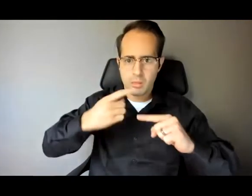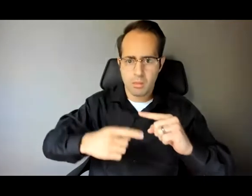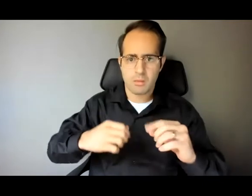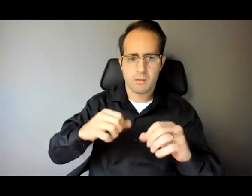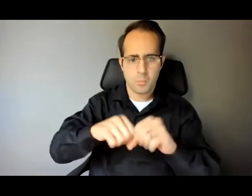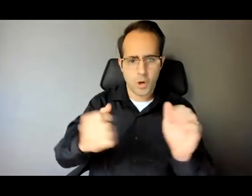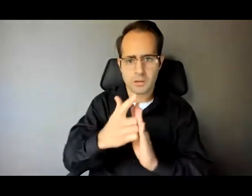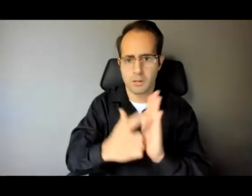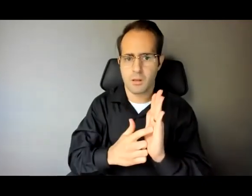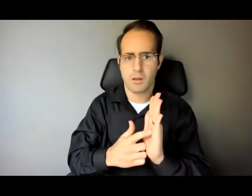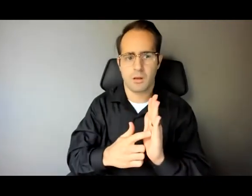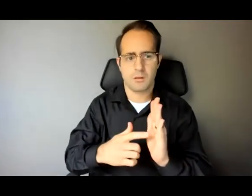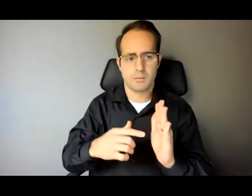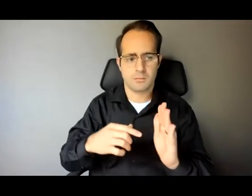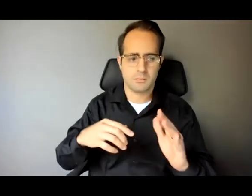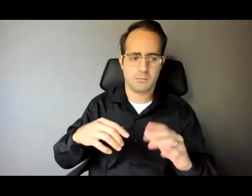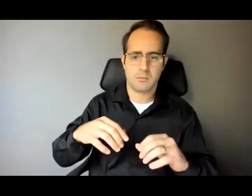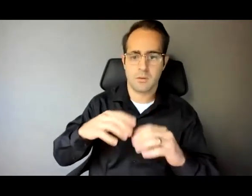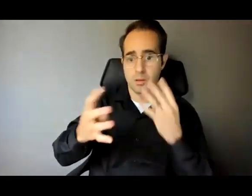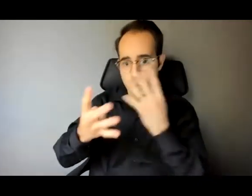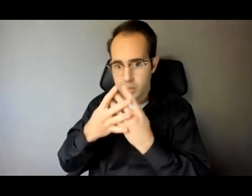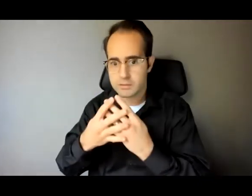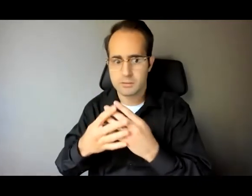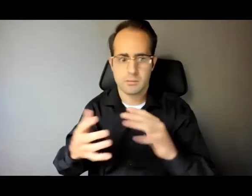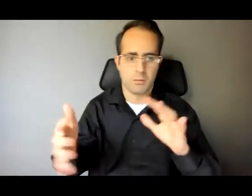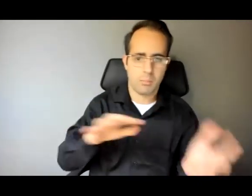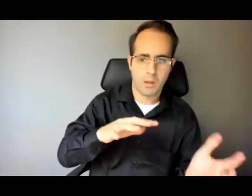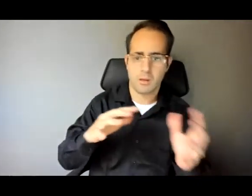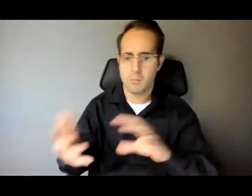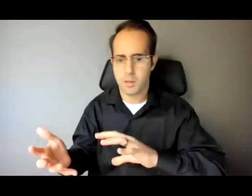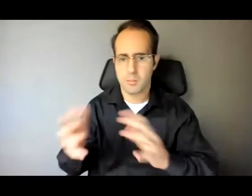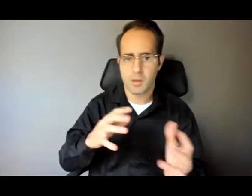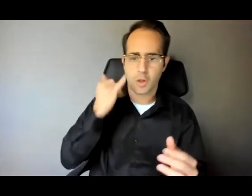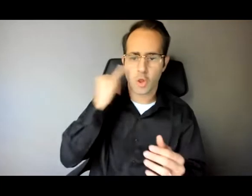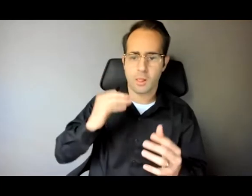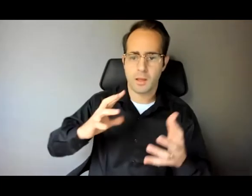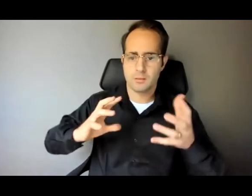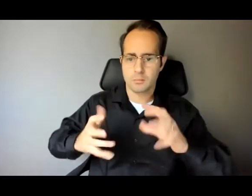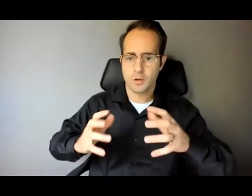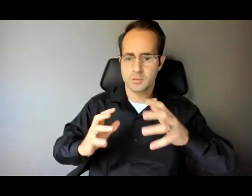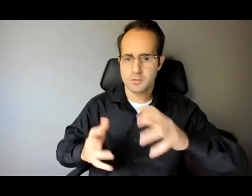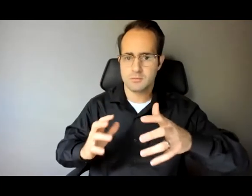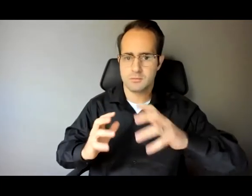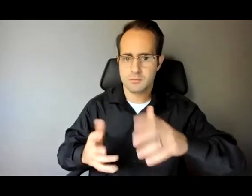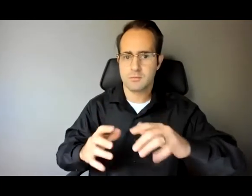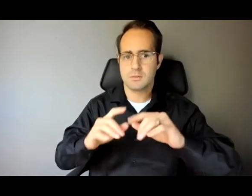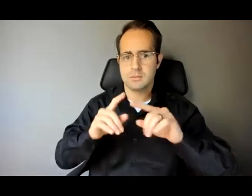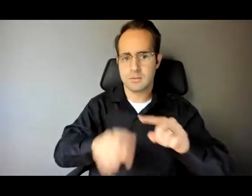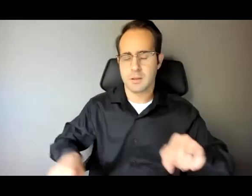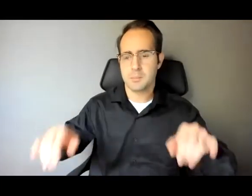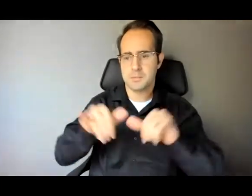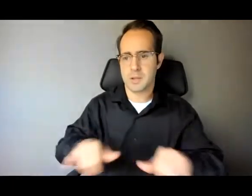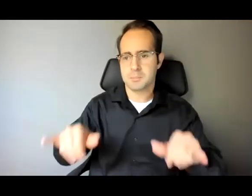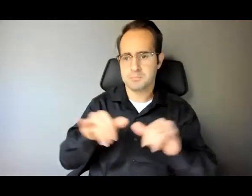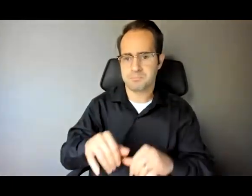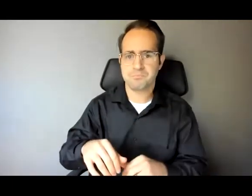Rinse, repeat, rinse, repeat. My experience at Rikers helped shape the world for me at an early age,